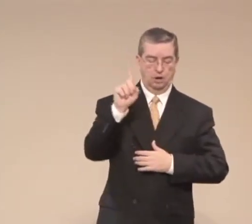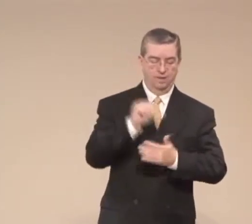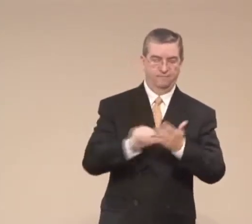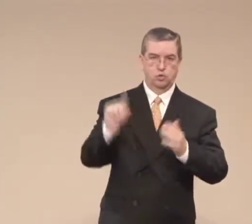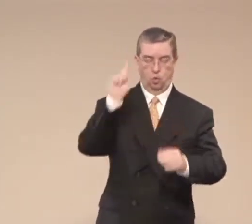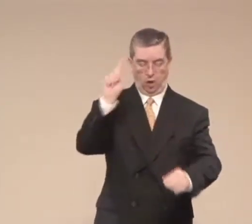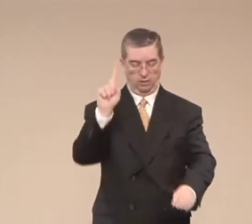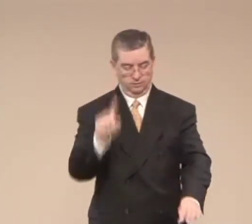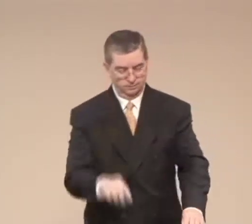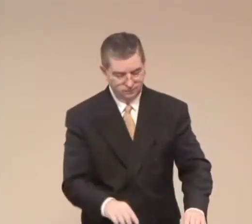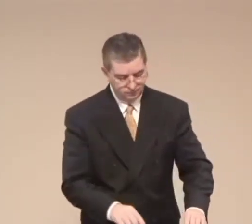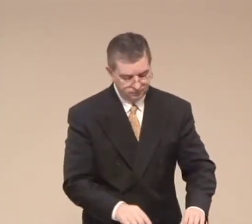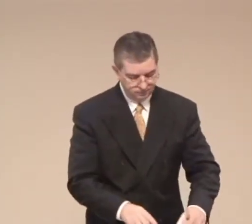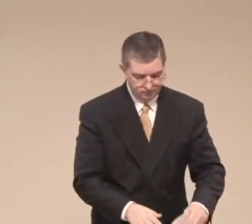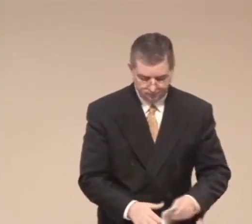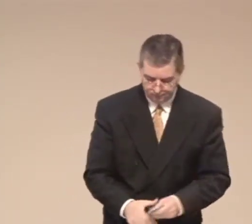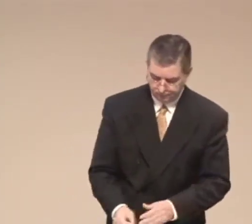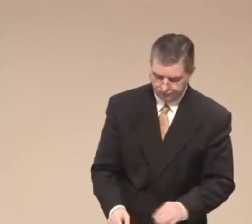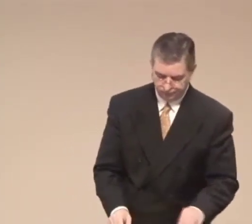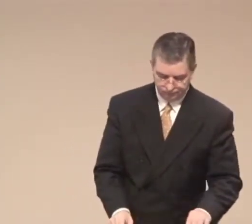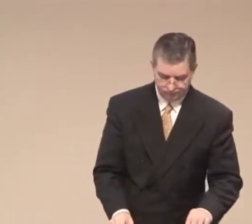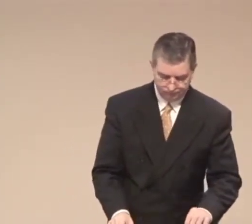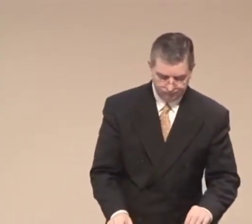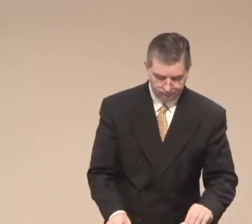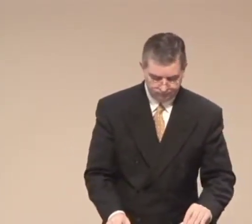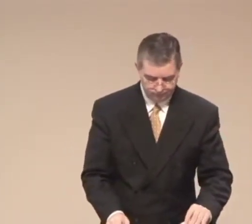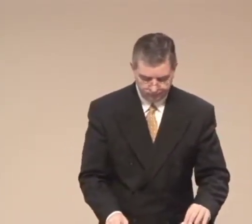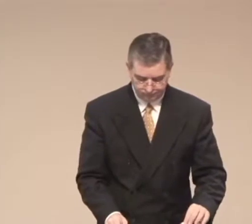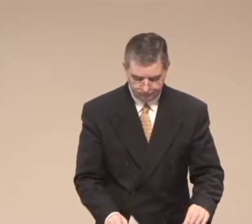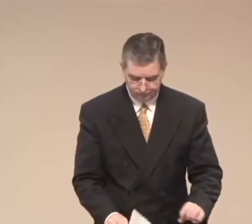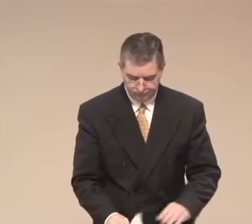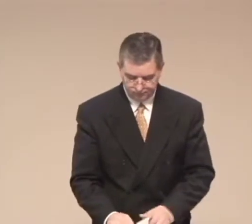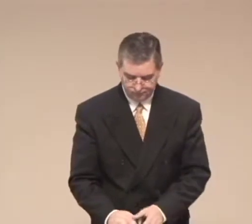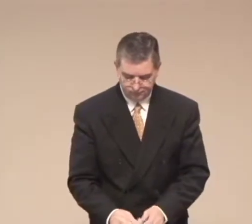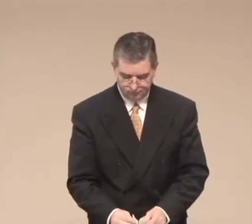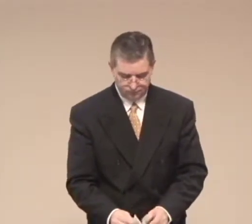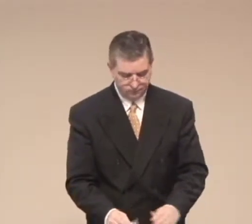We'll be looking at Job, chapter 1, verse 1.